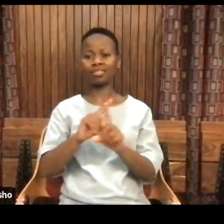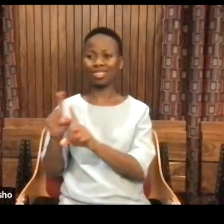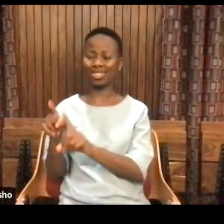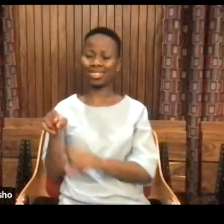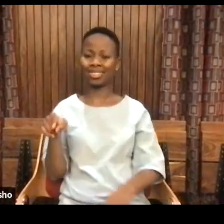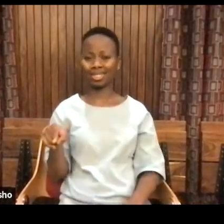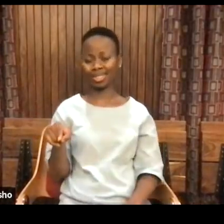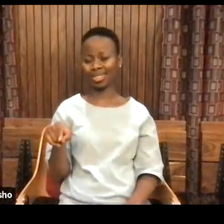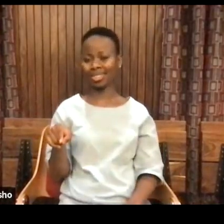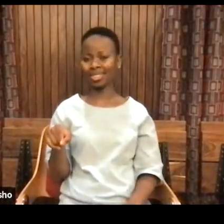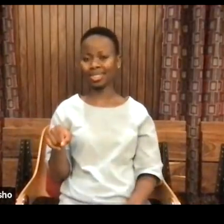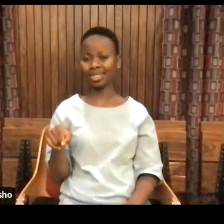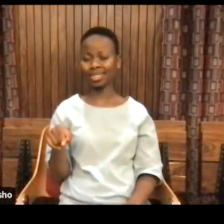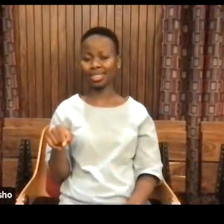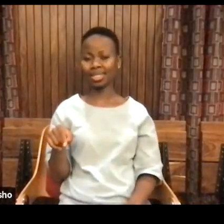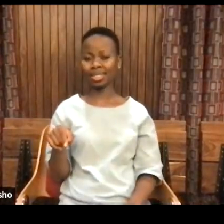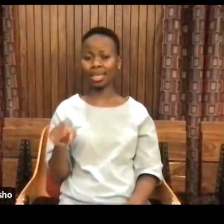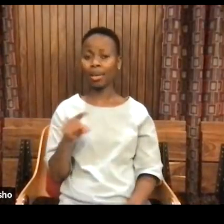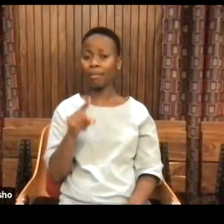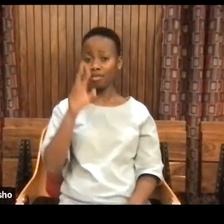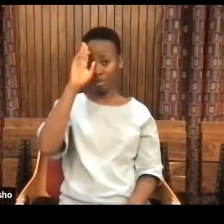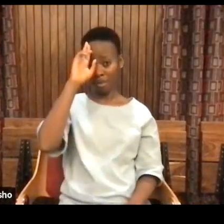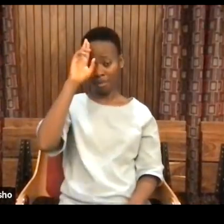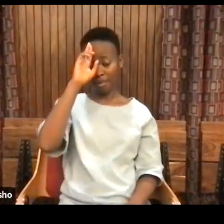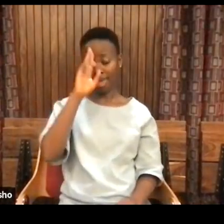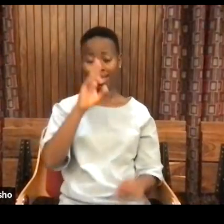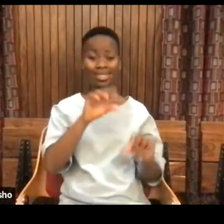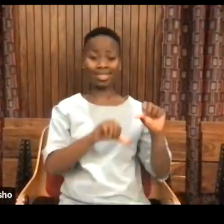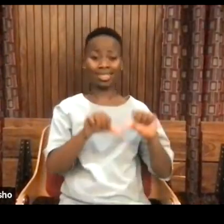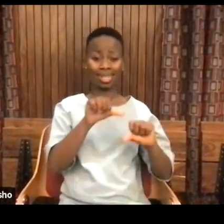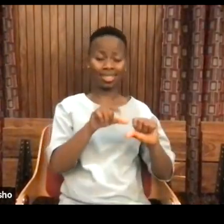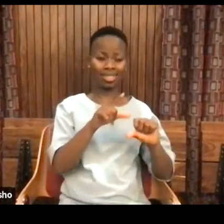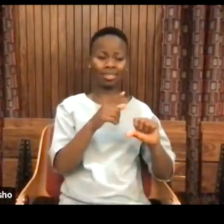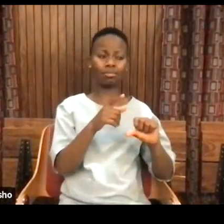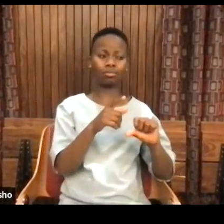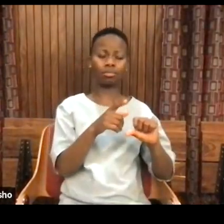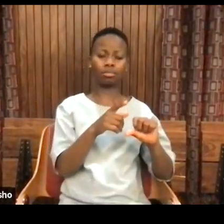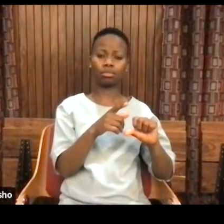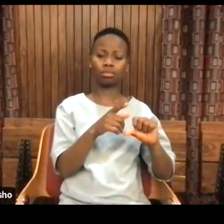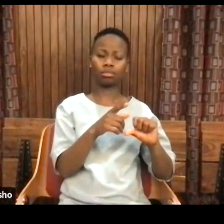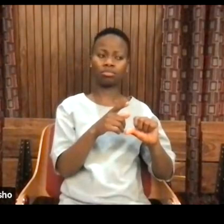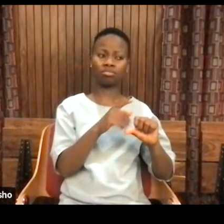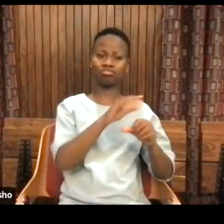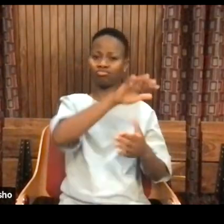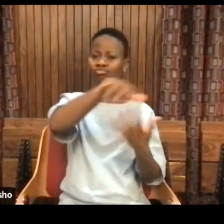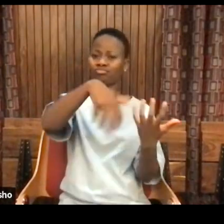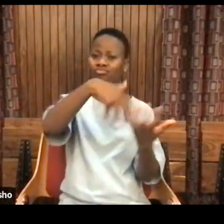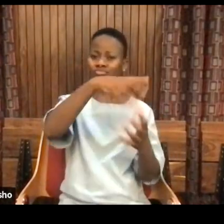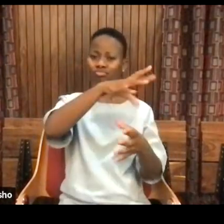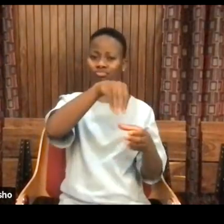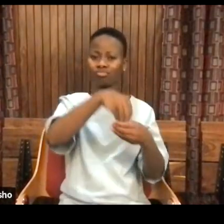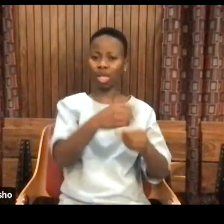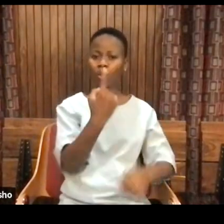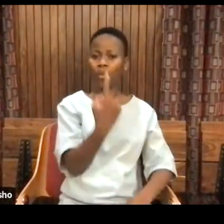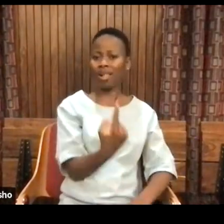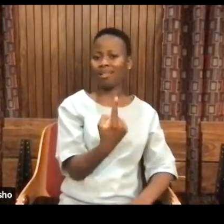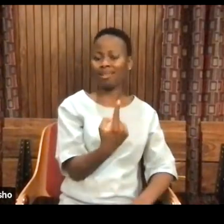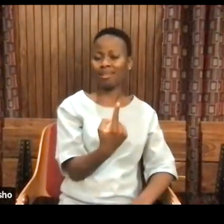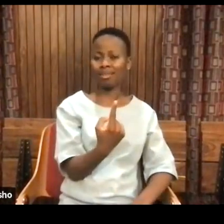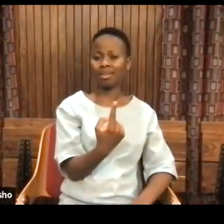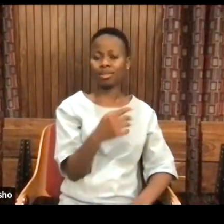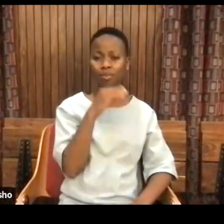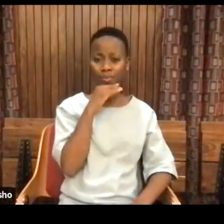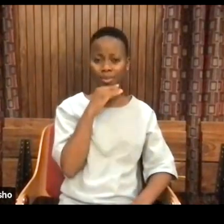When indeed science is more multi-structural, multi-variant, and we have the capacity to work through